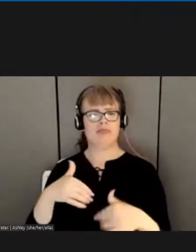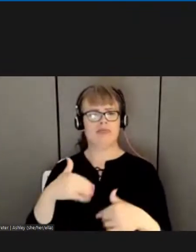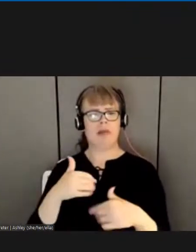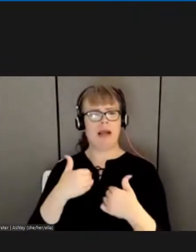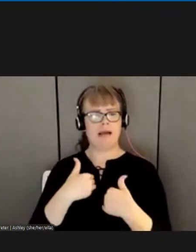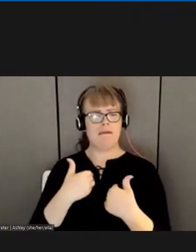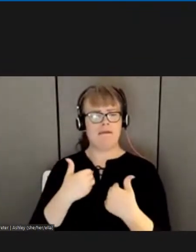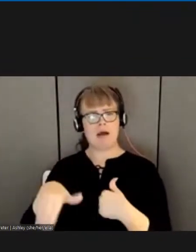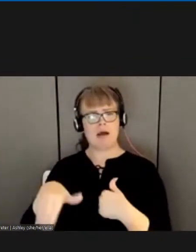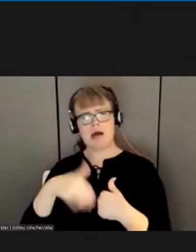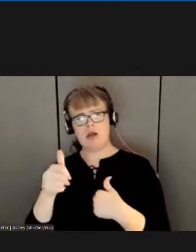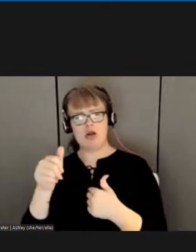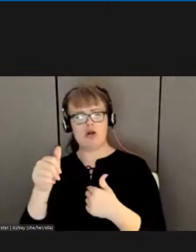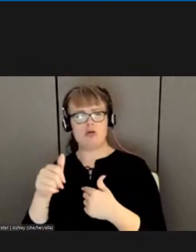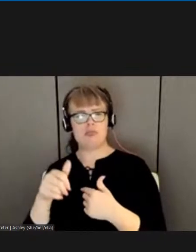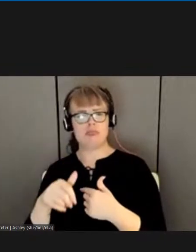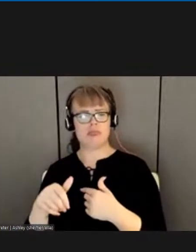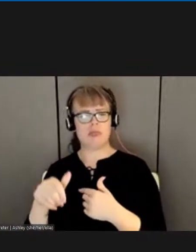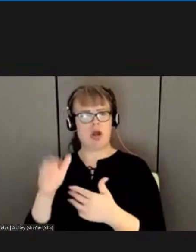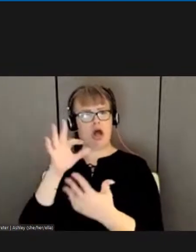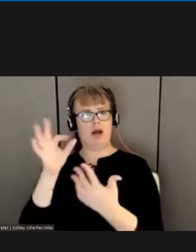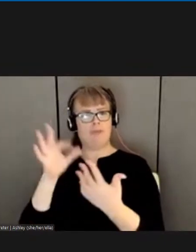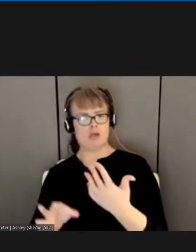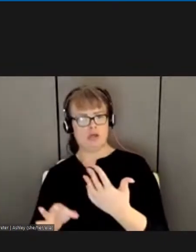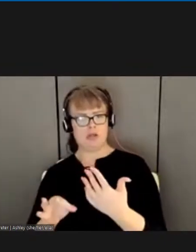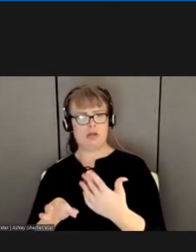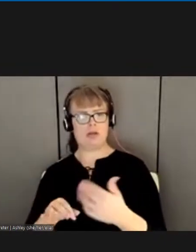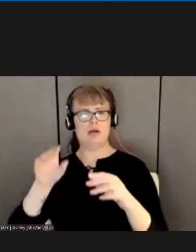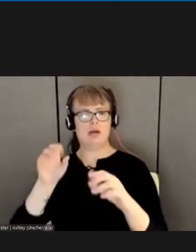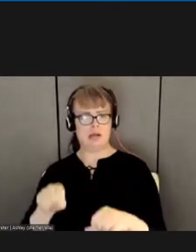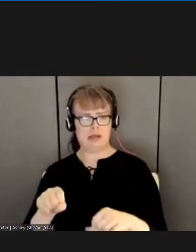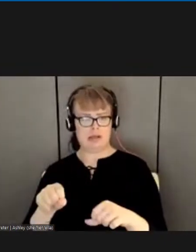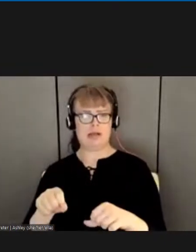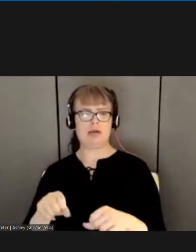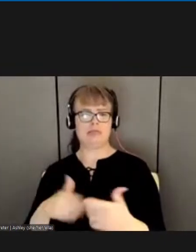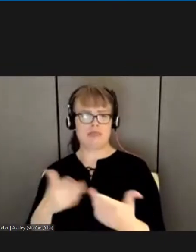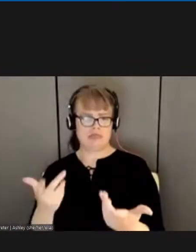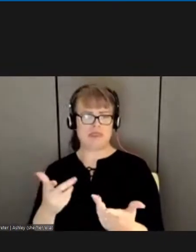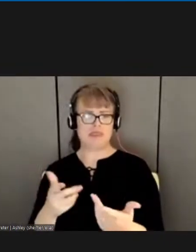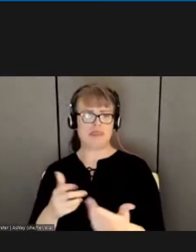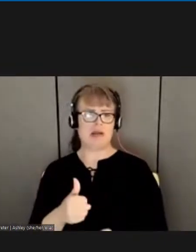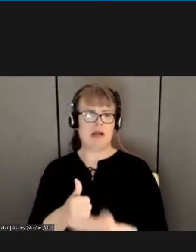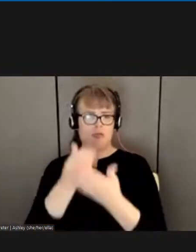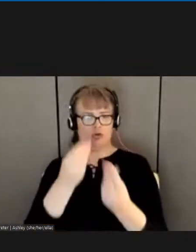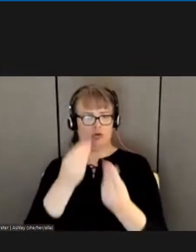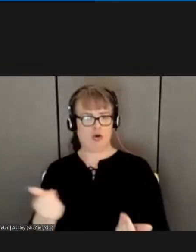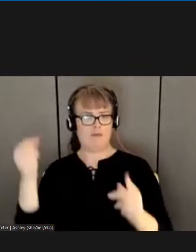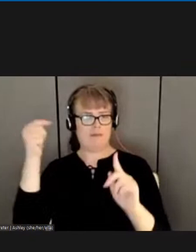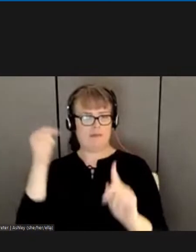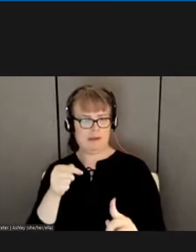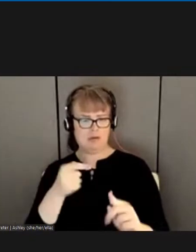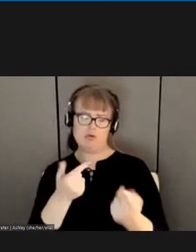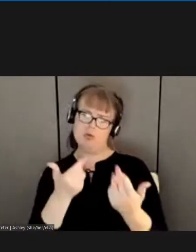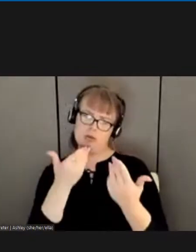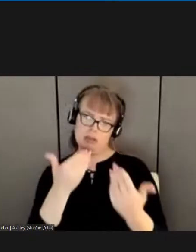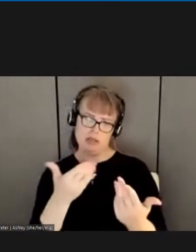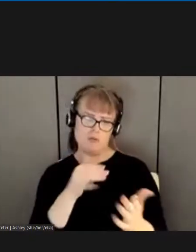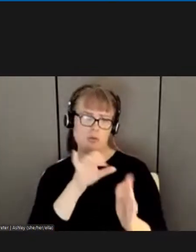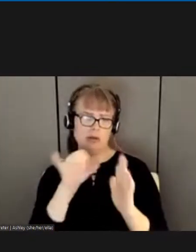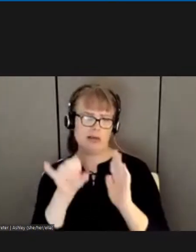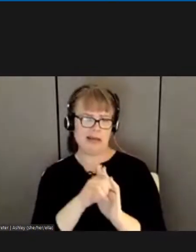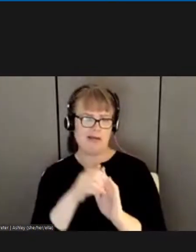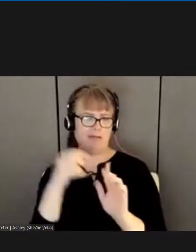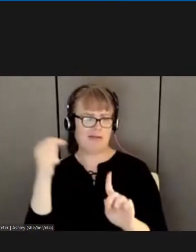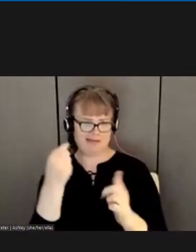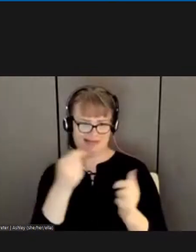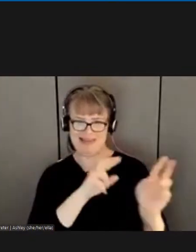As a possible agreement is contract. So thanks. Great job identifying an issue that it does affect a